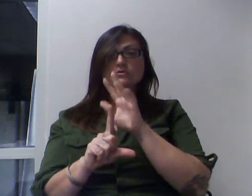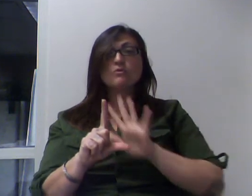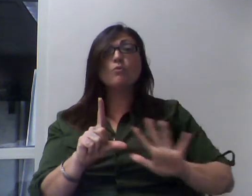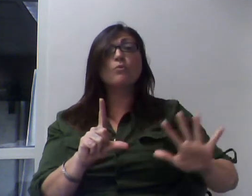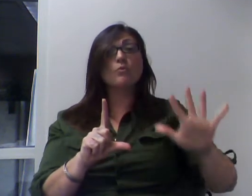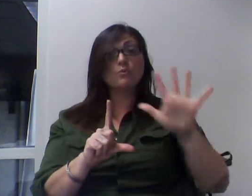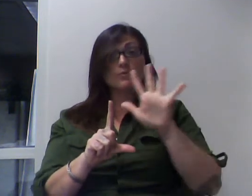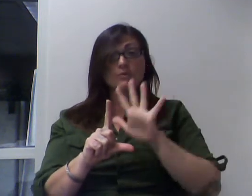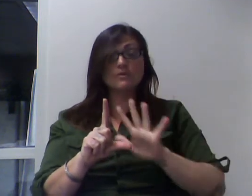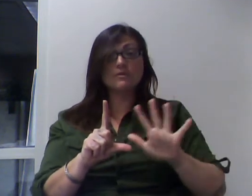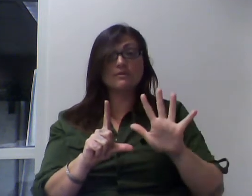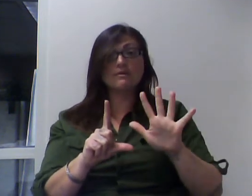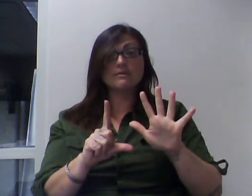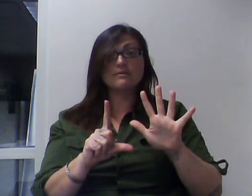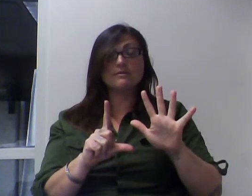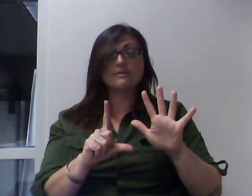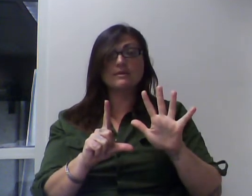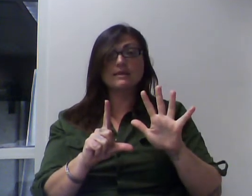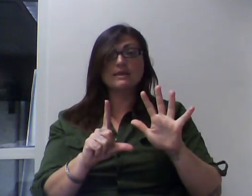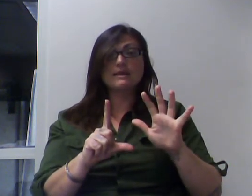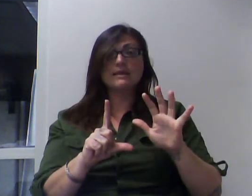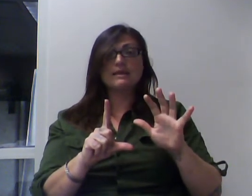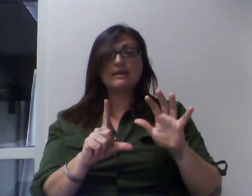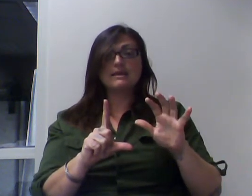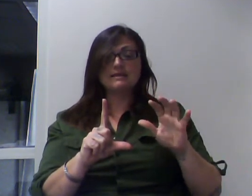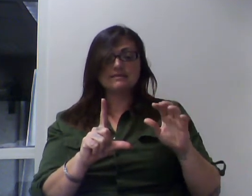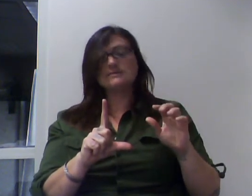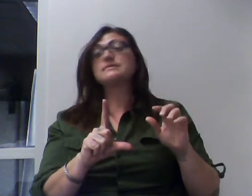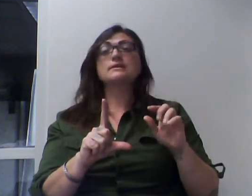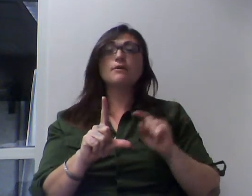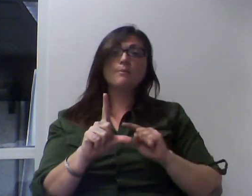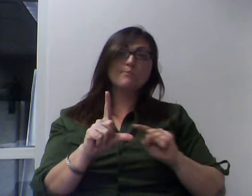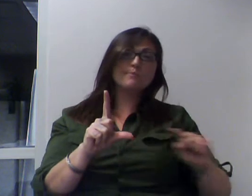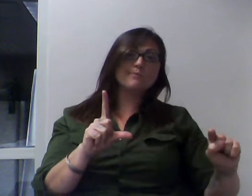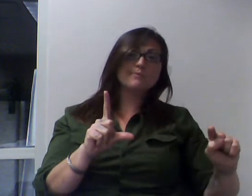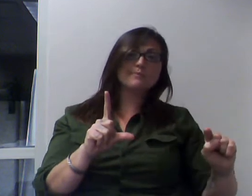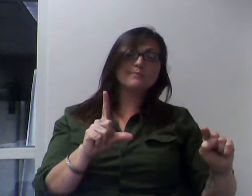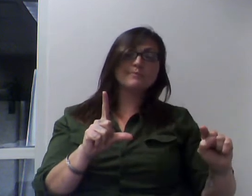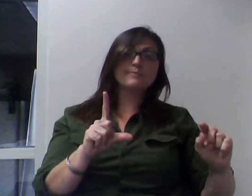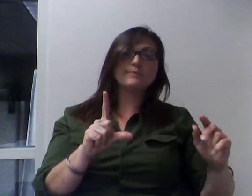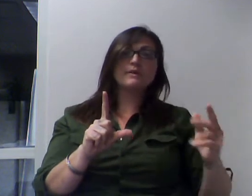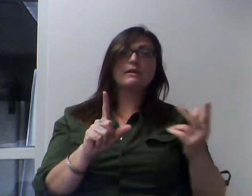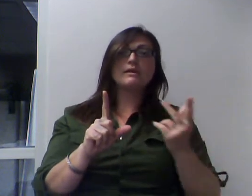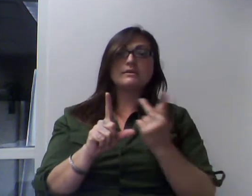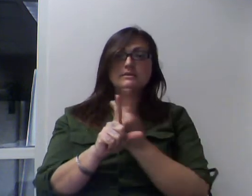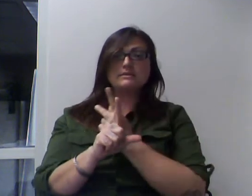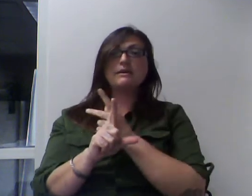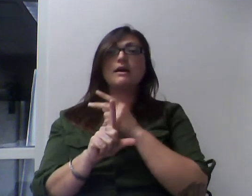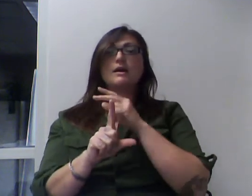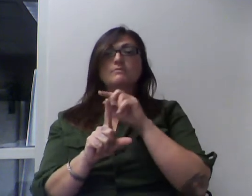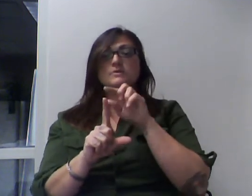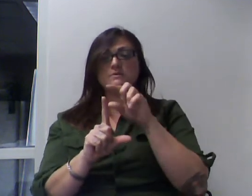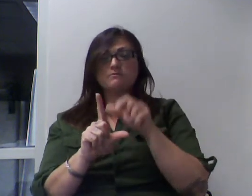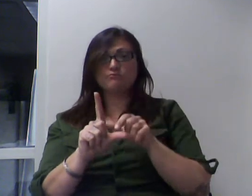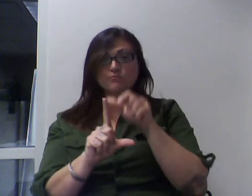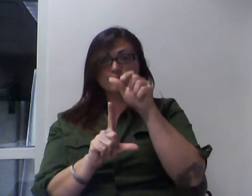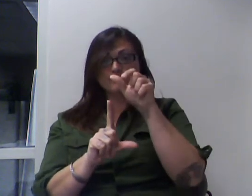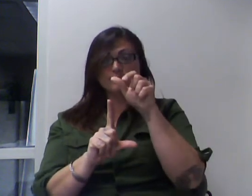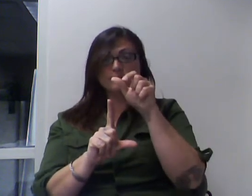is the number in each row times the number of rows. Well, this side tells me how many rows will be in